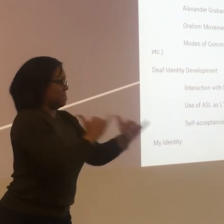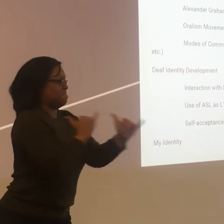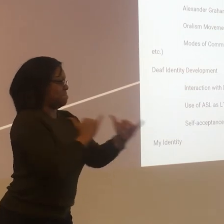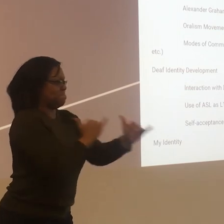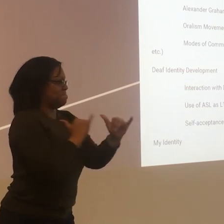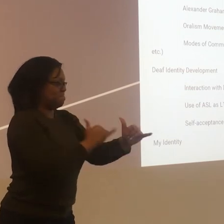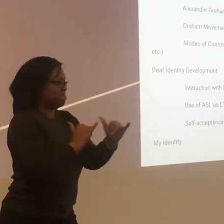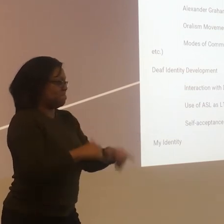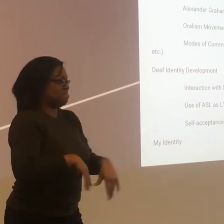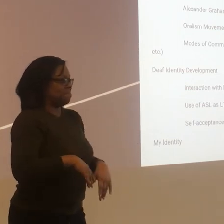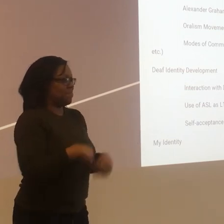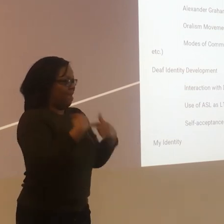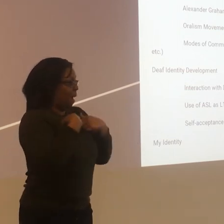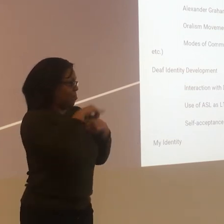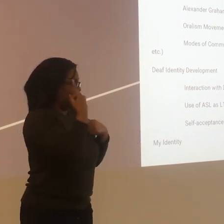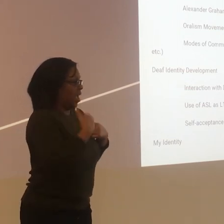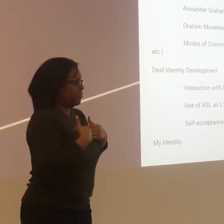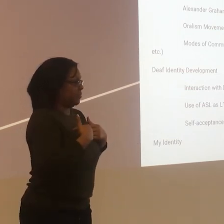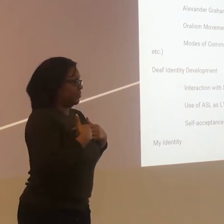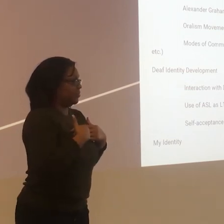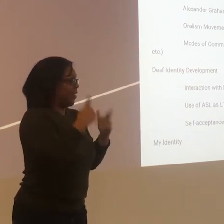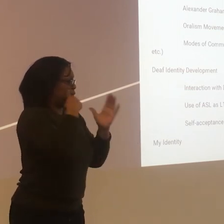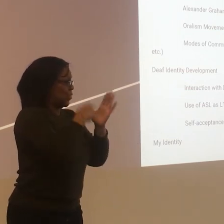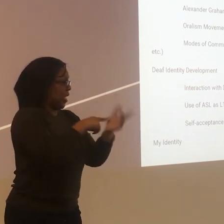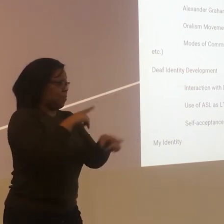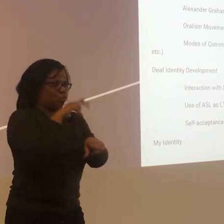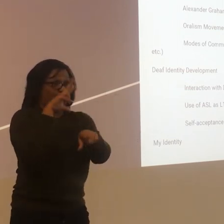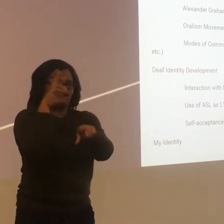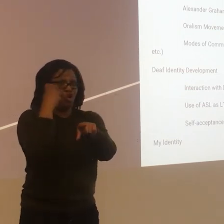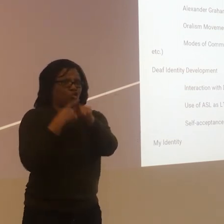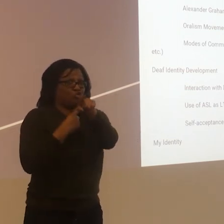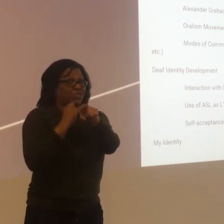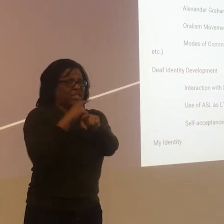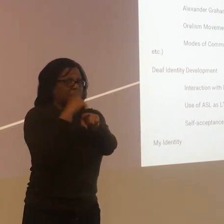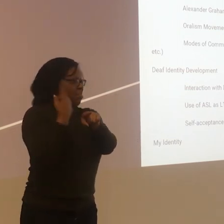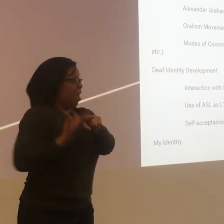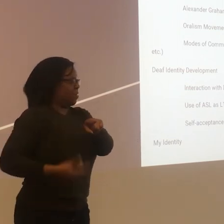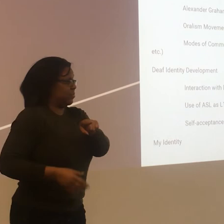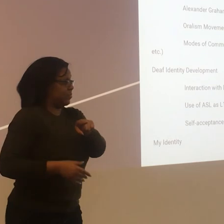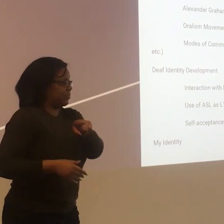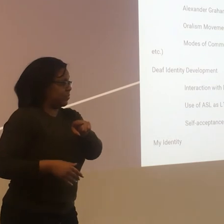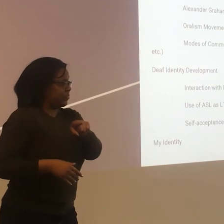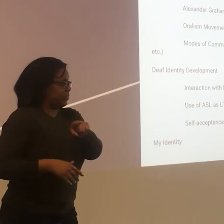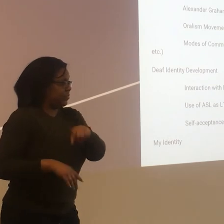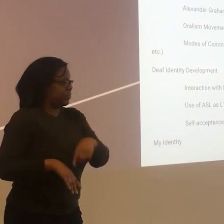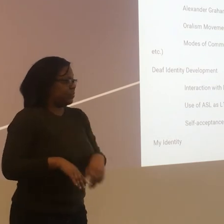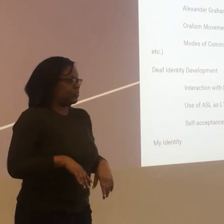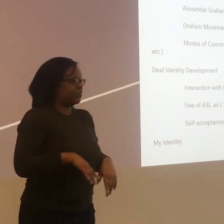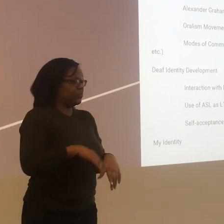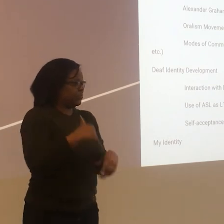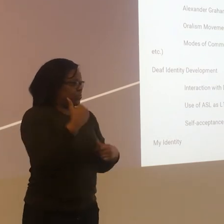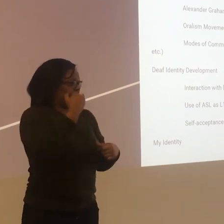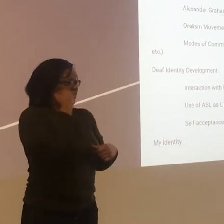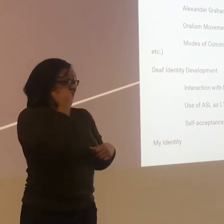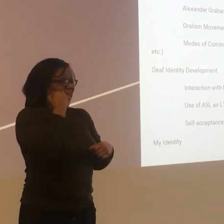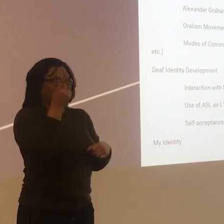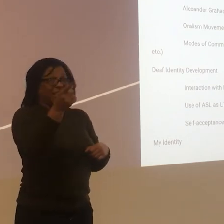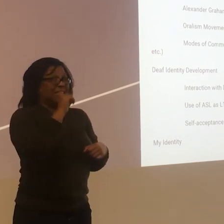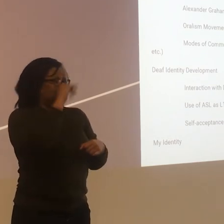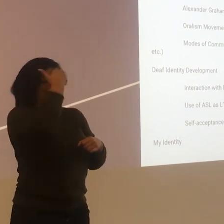That's a good question. I go through that too. I'm black. For example, Carlos, the sign language interpreter, he's black. If